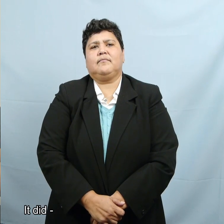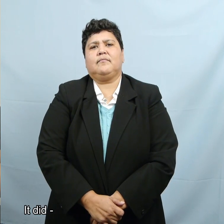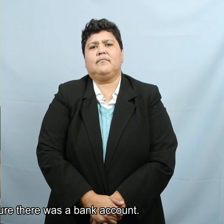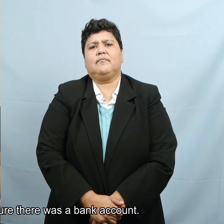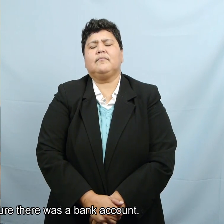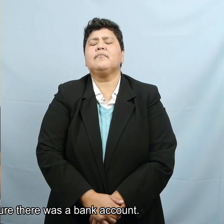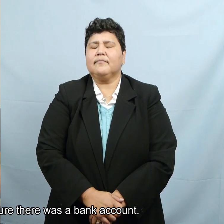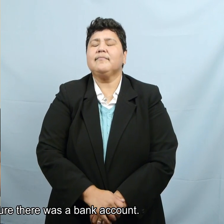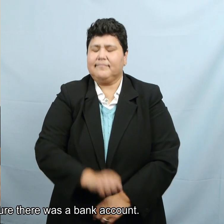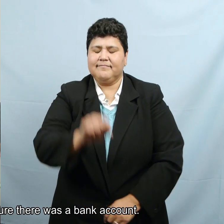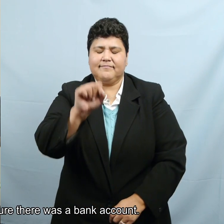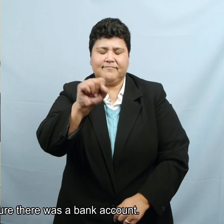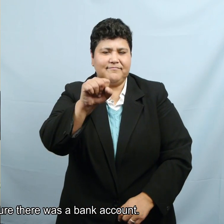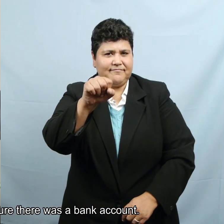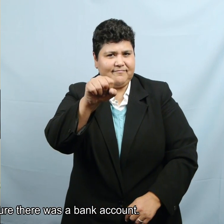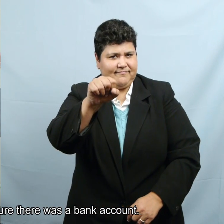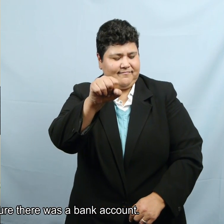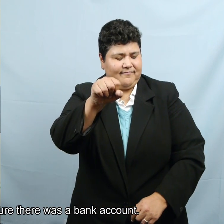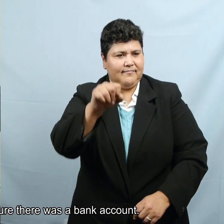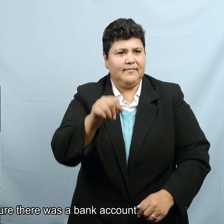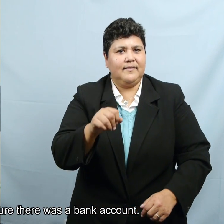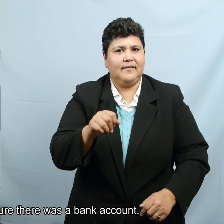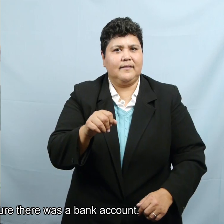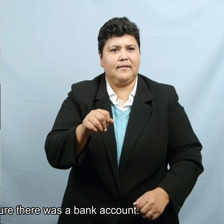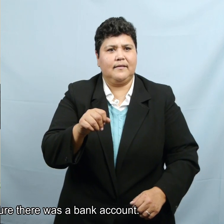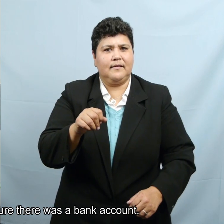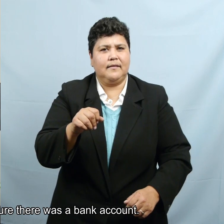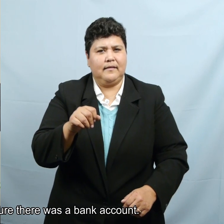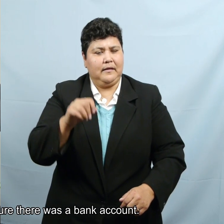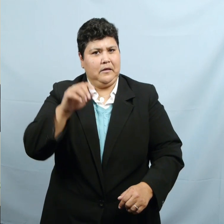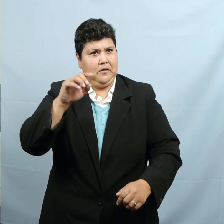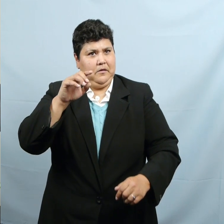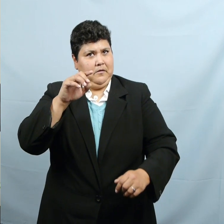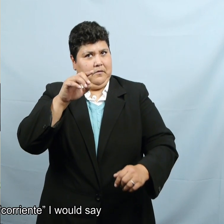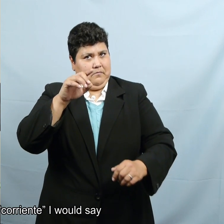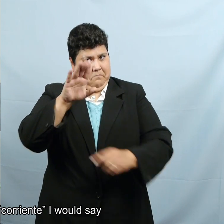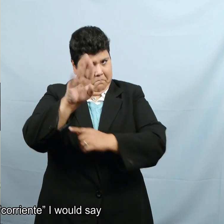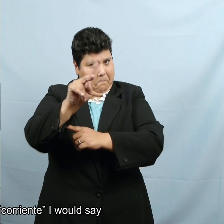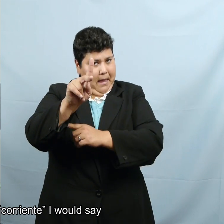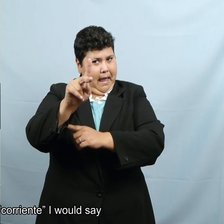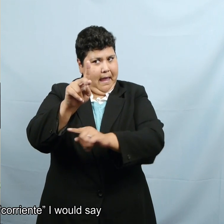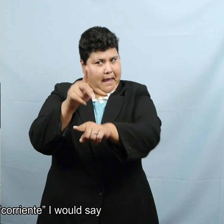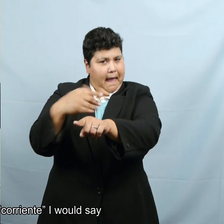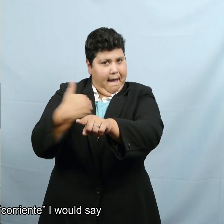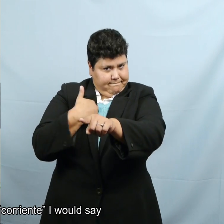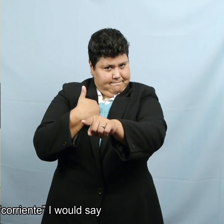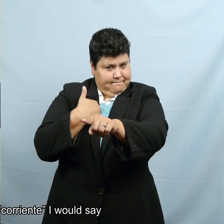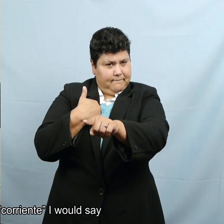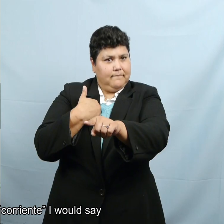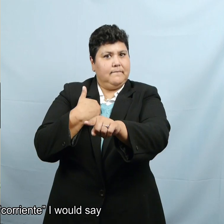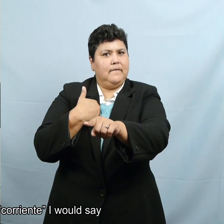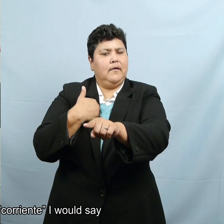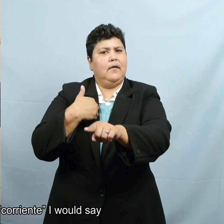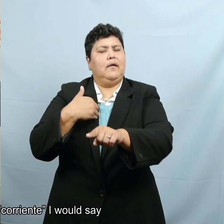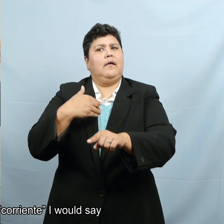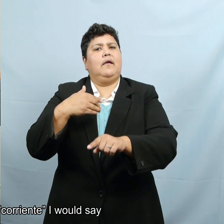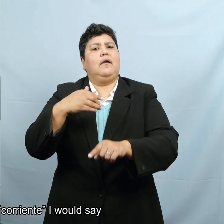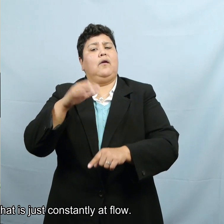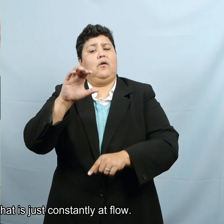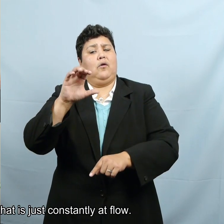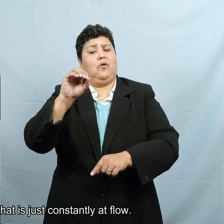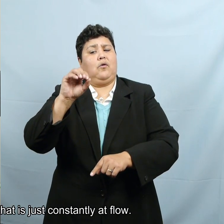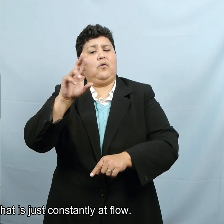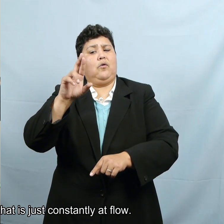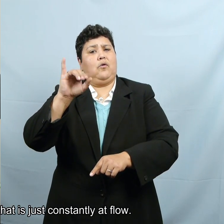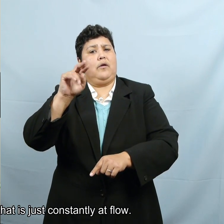It did. So I knew for sure there was a bank account. And corriente, I would say